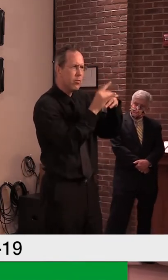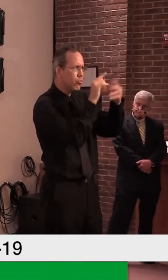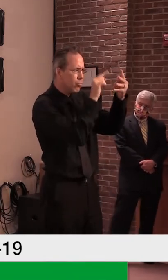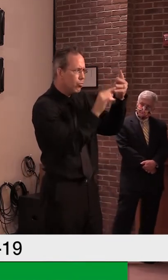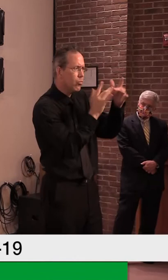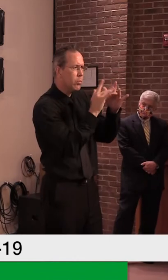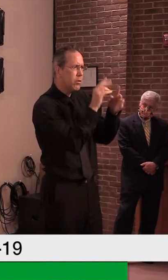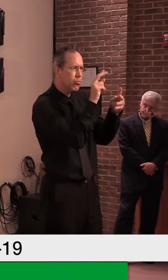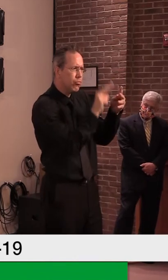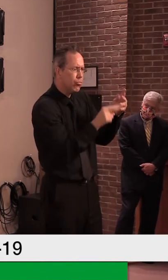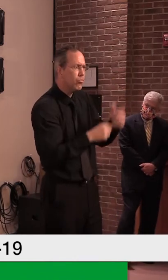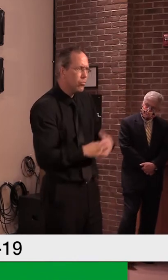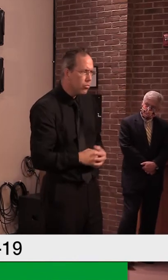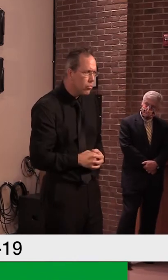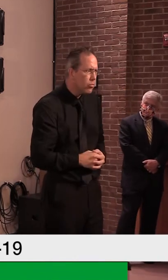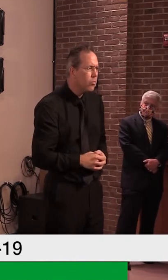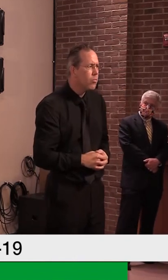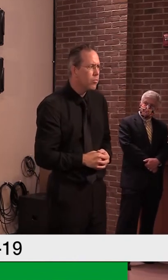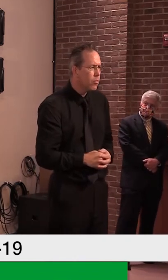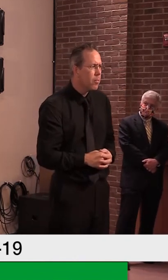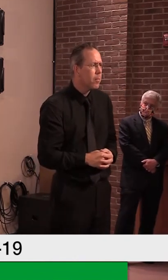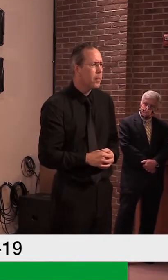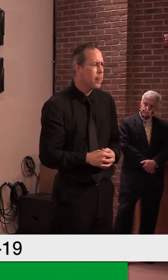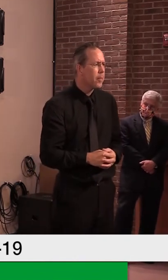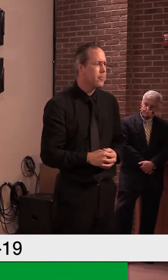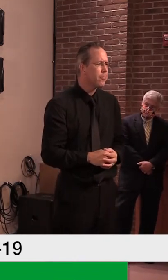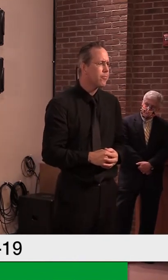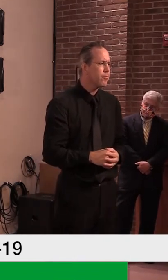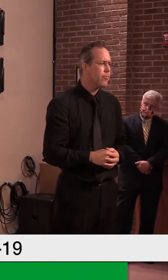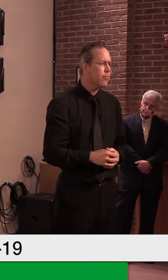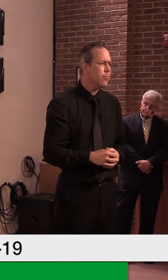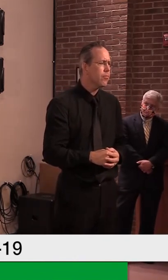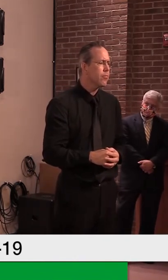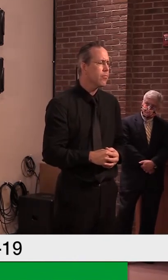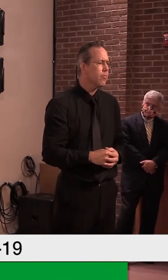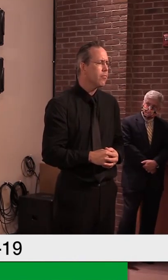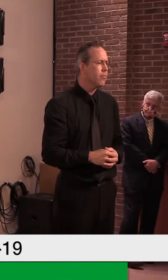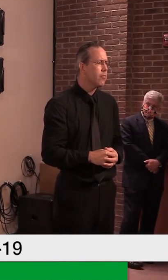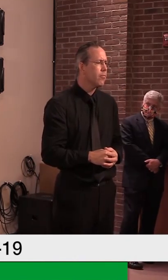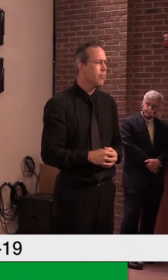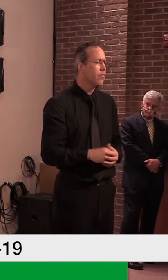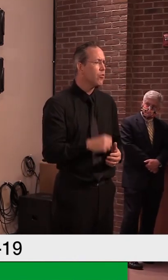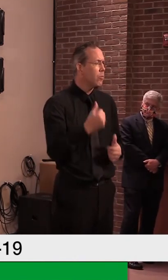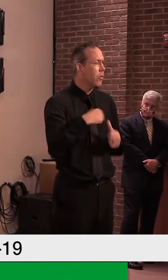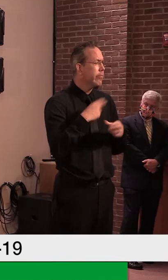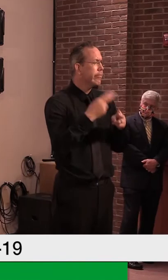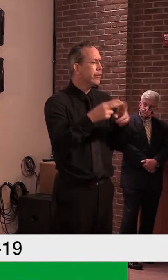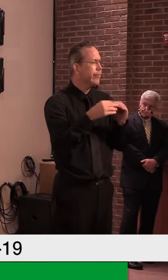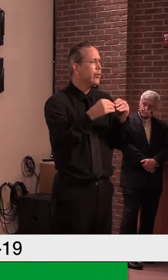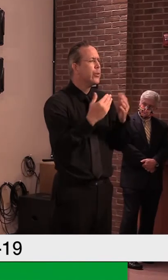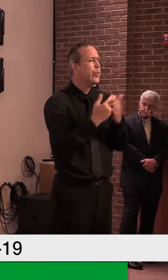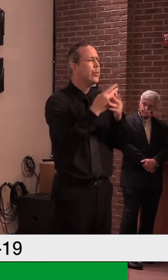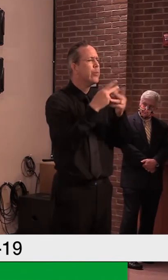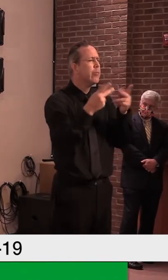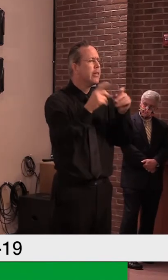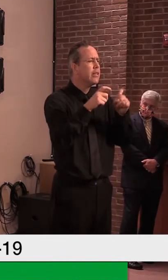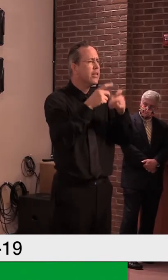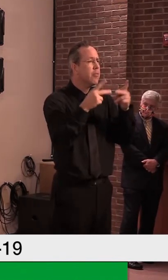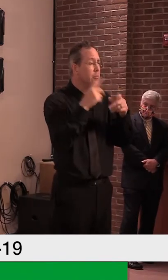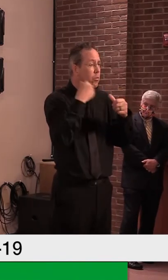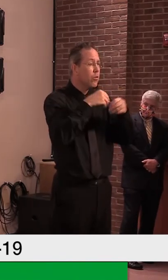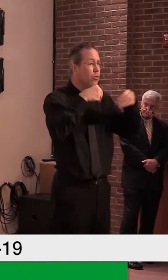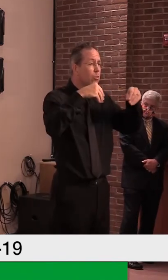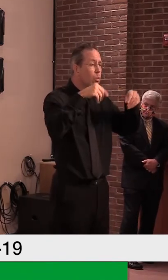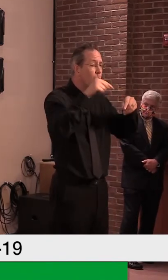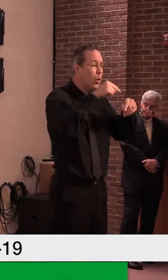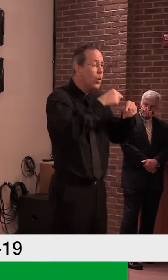You've heard us talk about our interactions with kidney drugs and, uh, they are piloting something with us now and we're on the verge of trying to